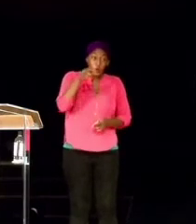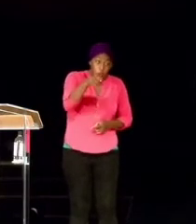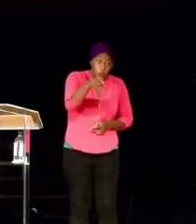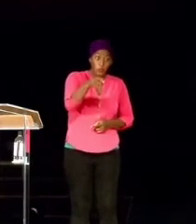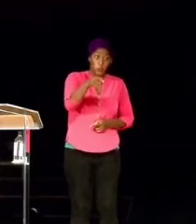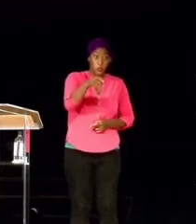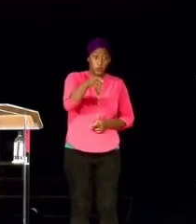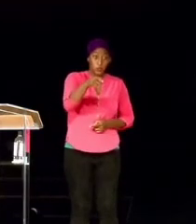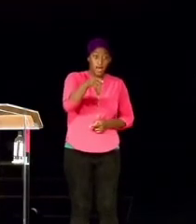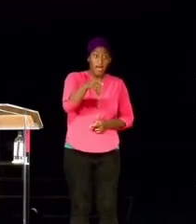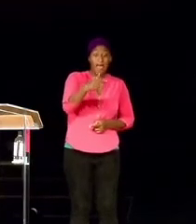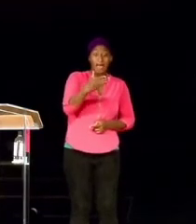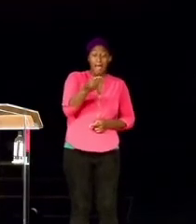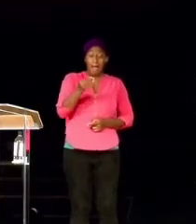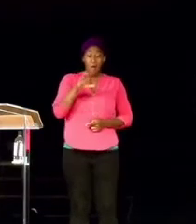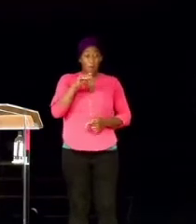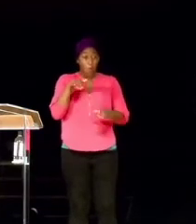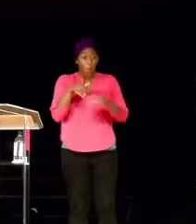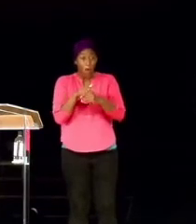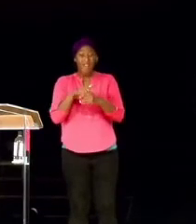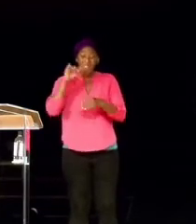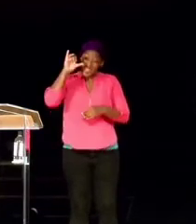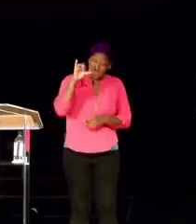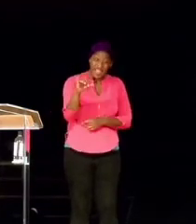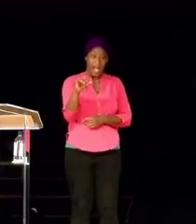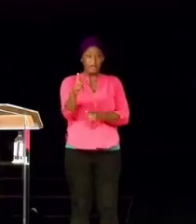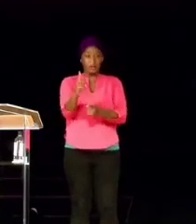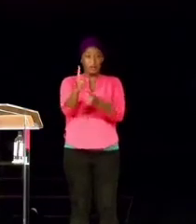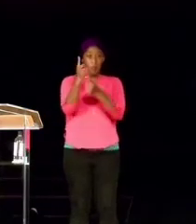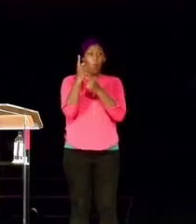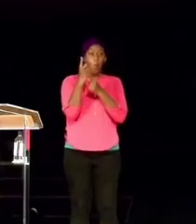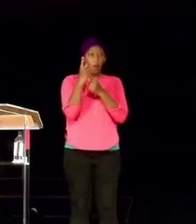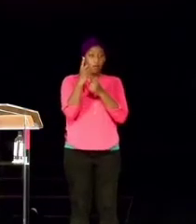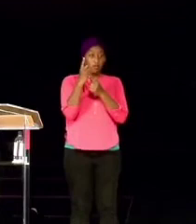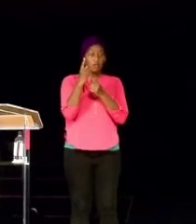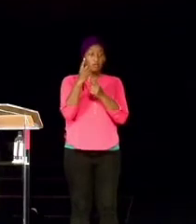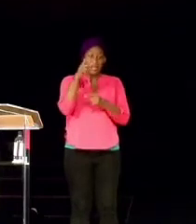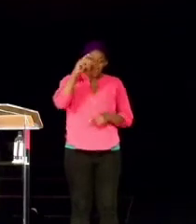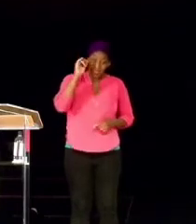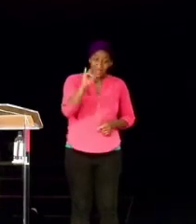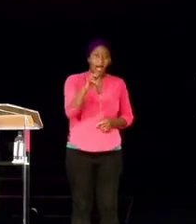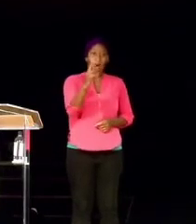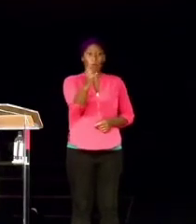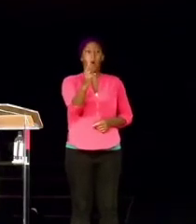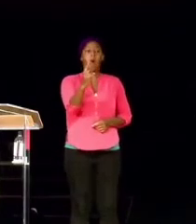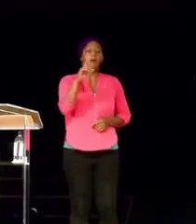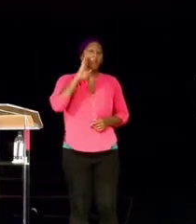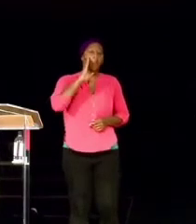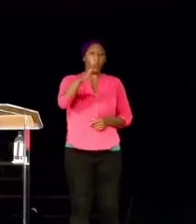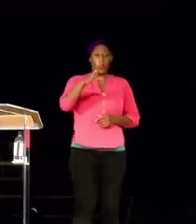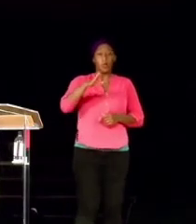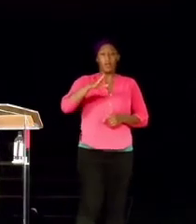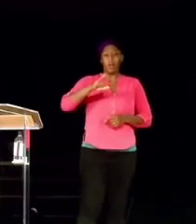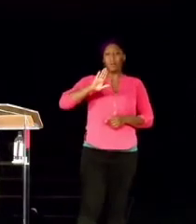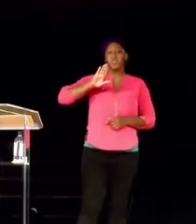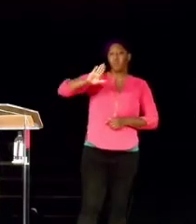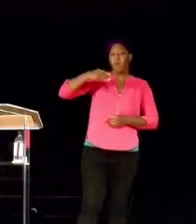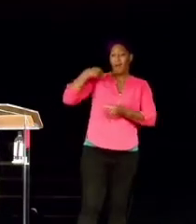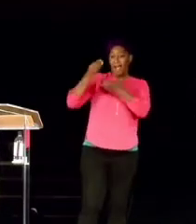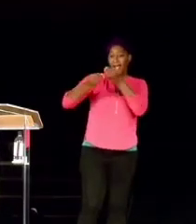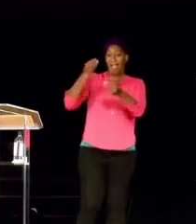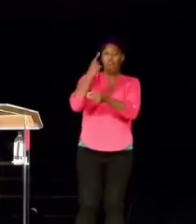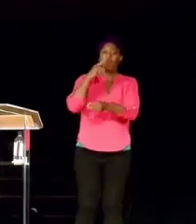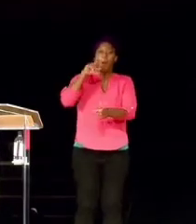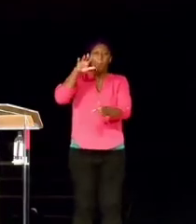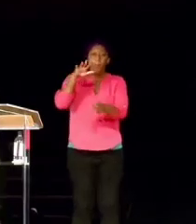lowings, that's the one that shall be your heir. In other words, the text